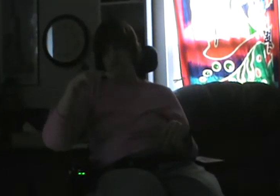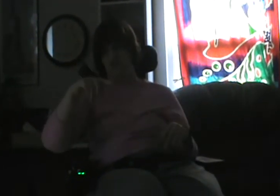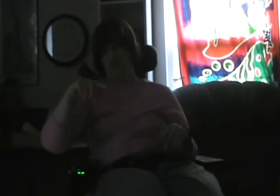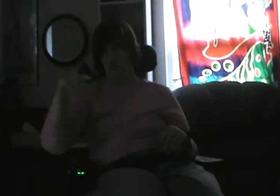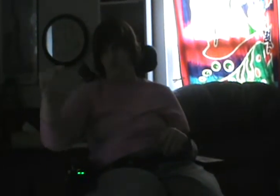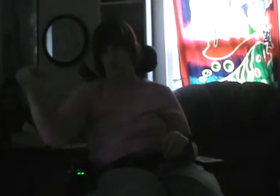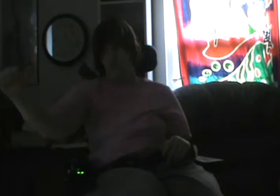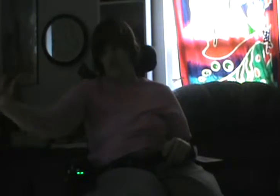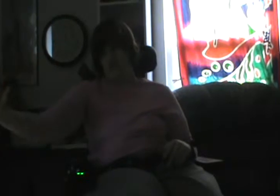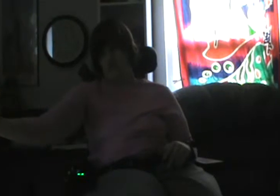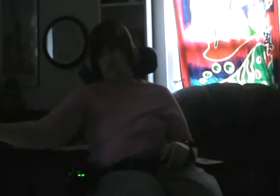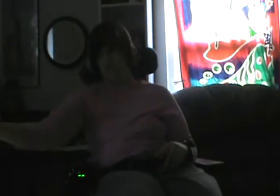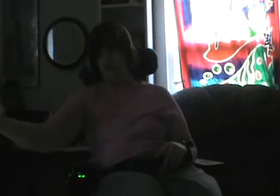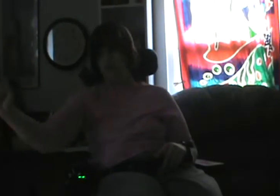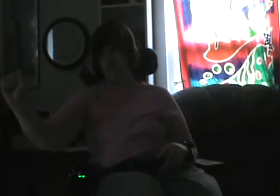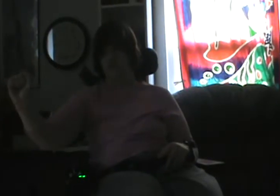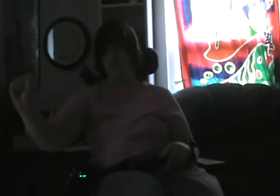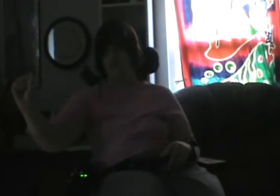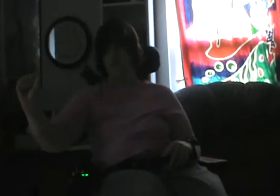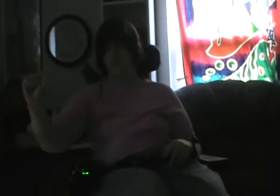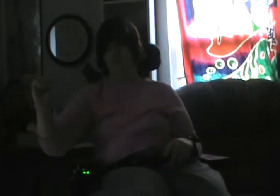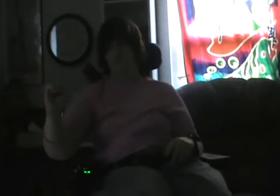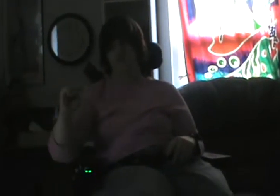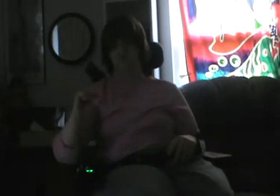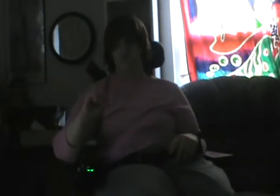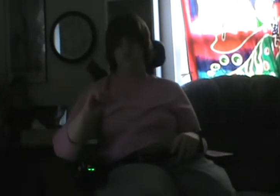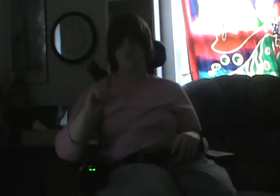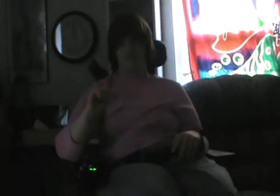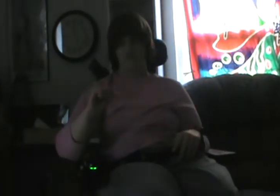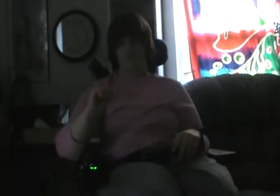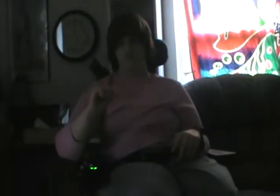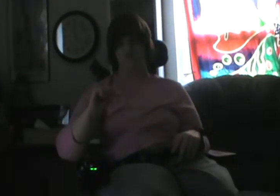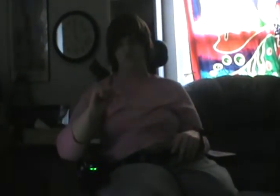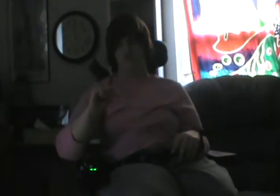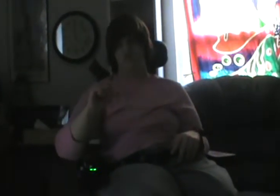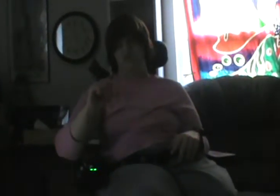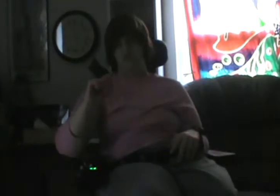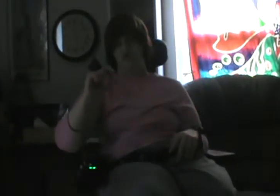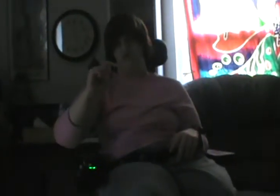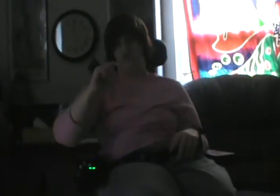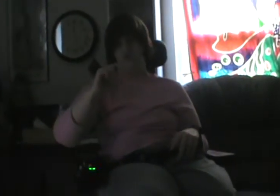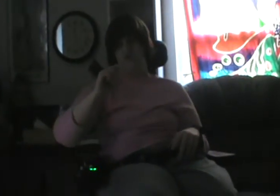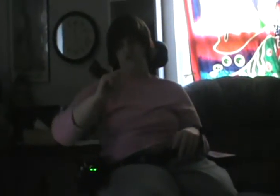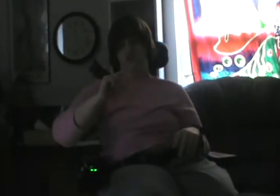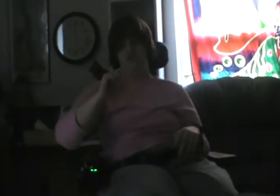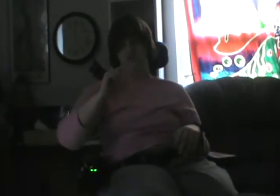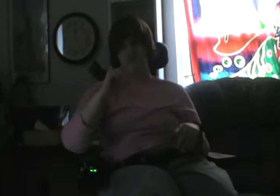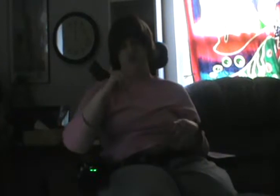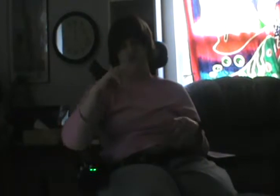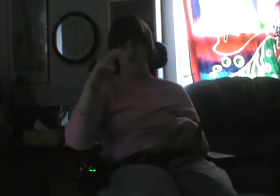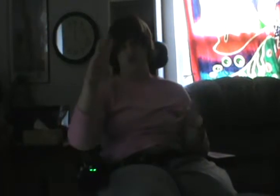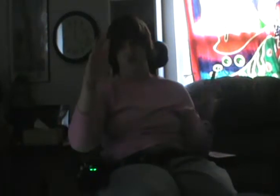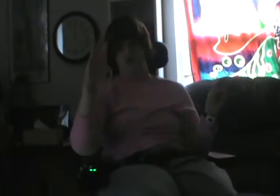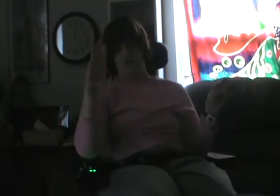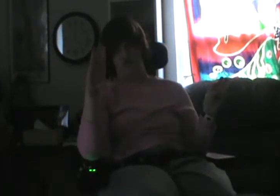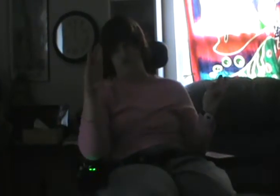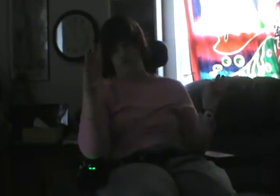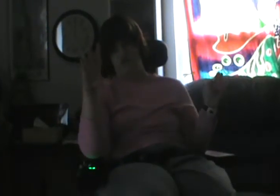I'll take them down that gravel road and tell them about that seven-acre